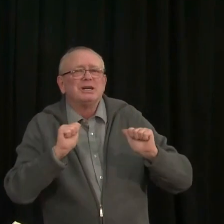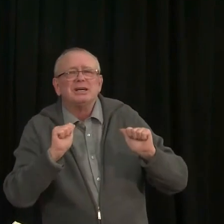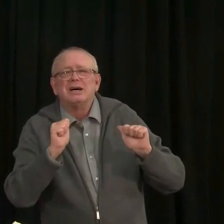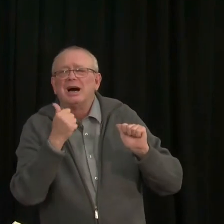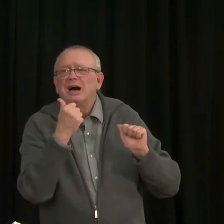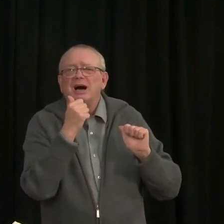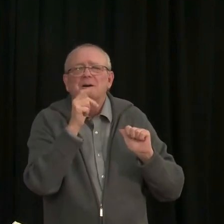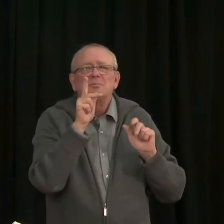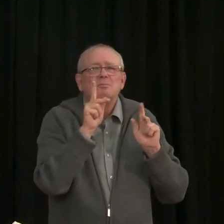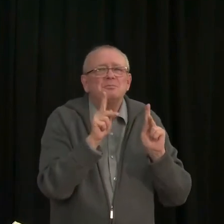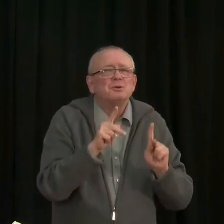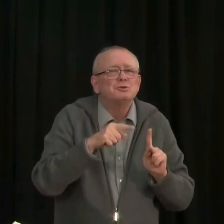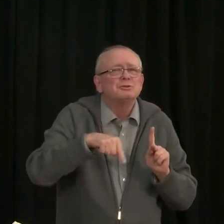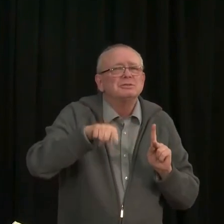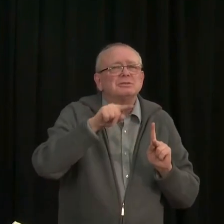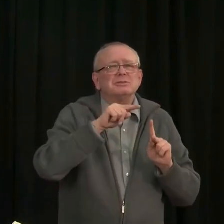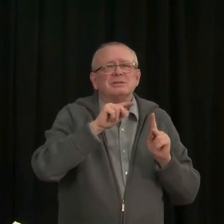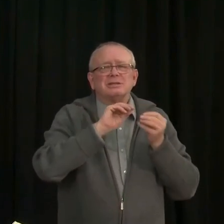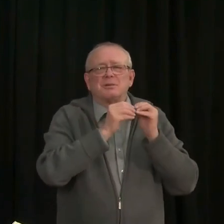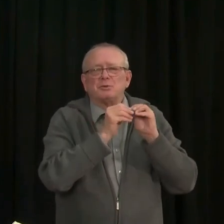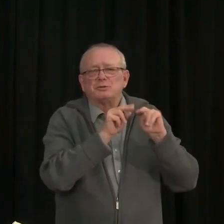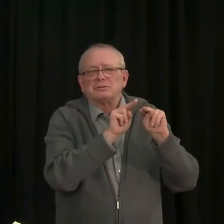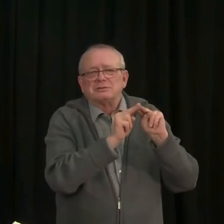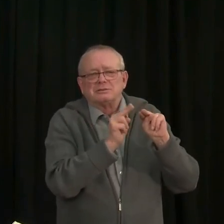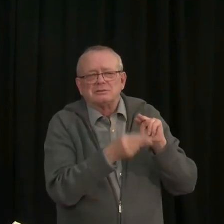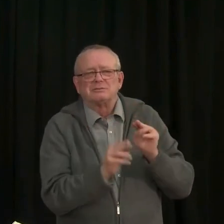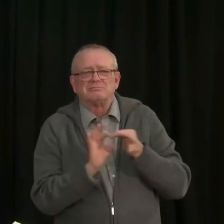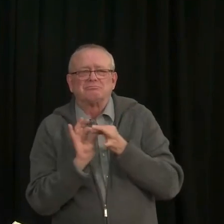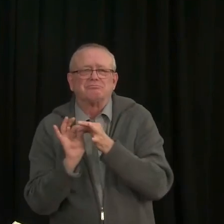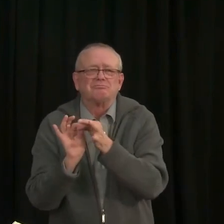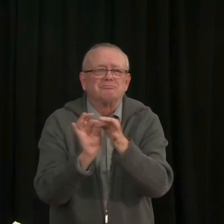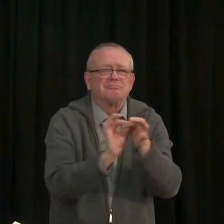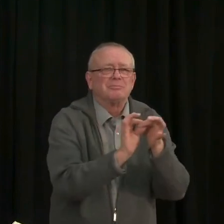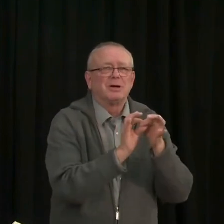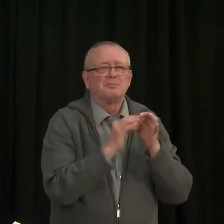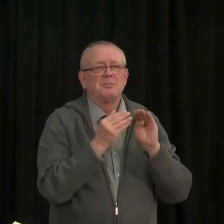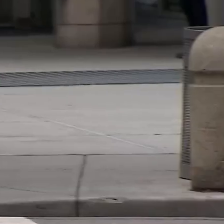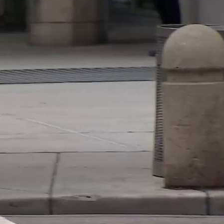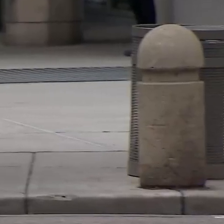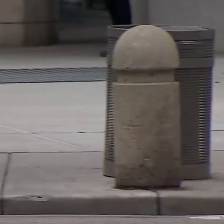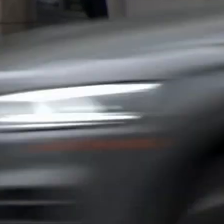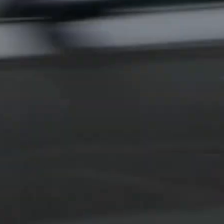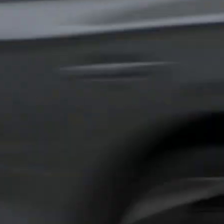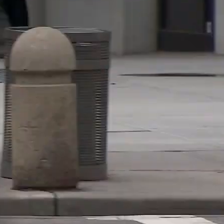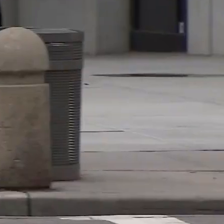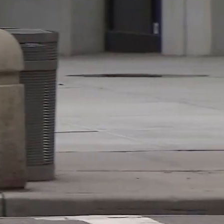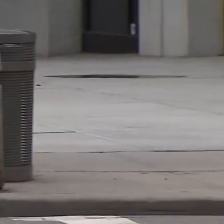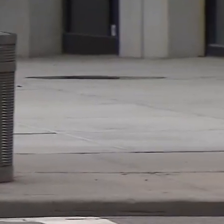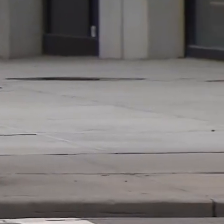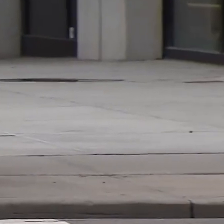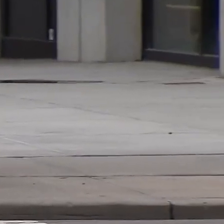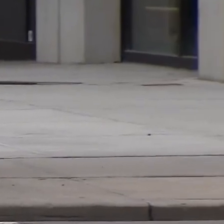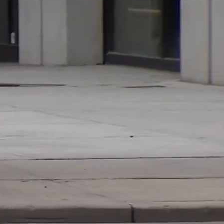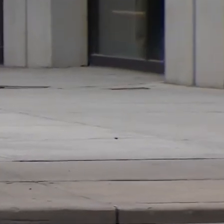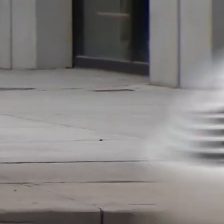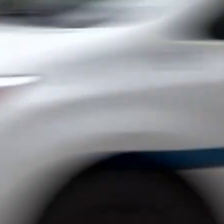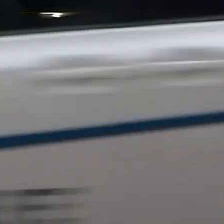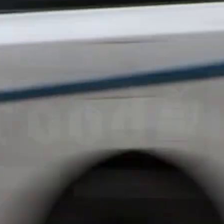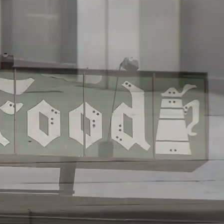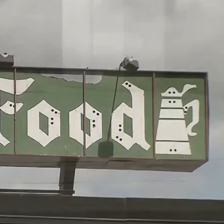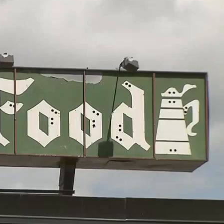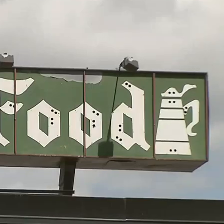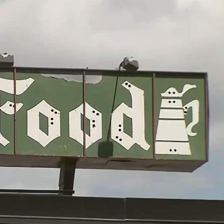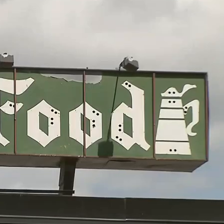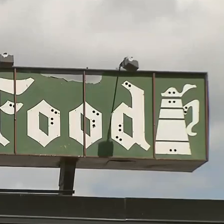for us to bend this curve down together before considering more aggressive restrictions. The advice is to go outside or to a